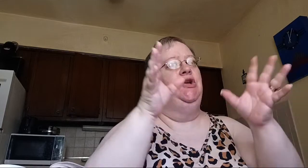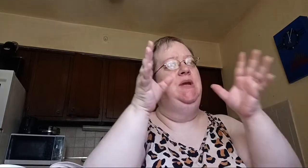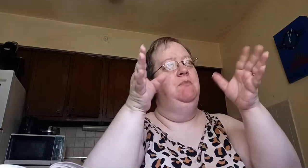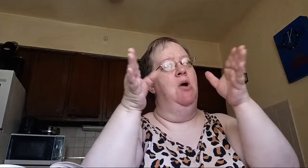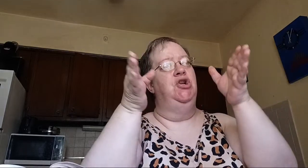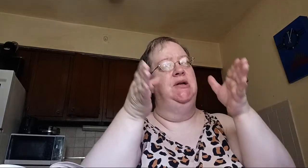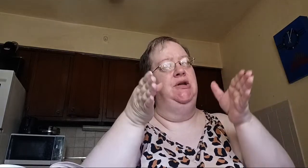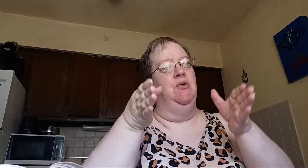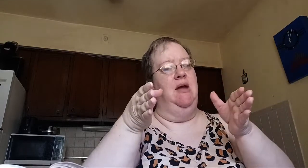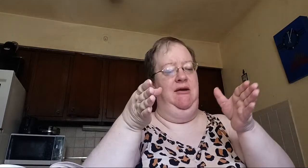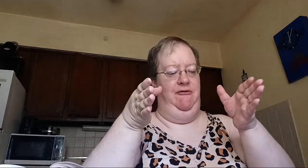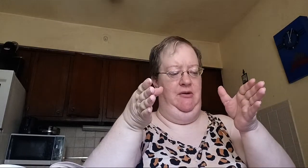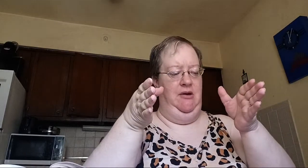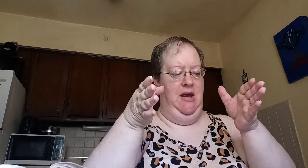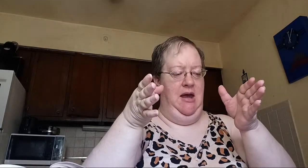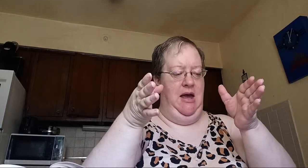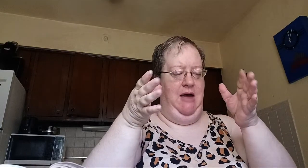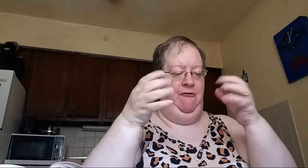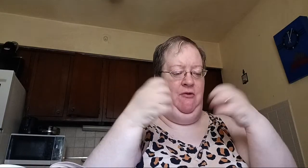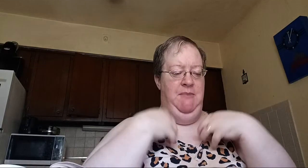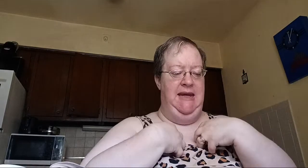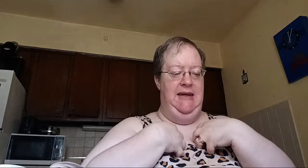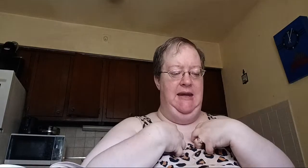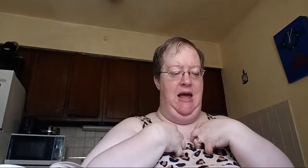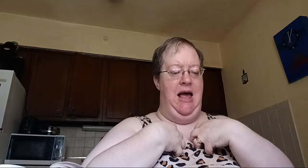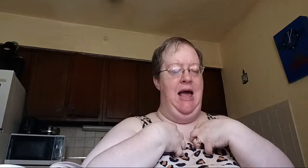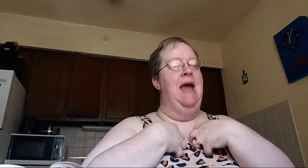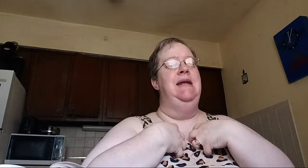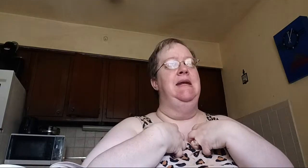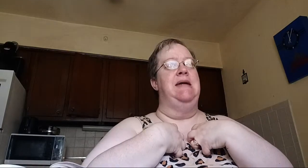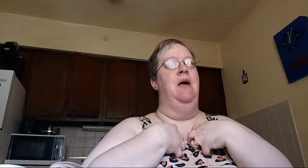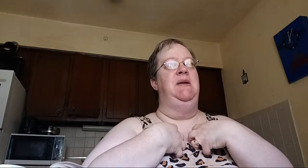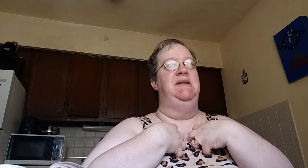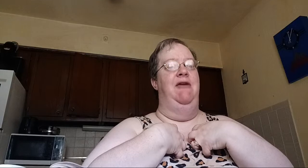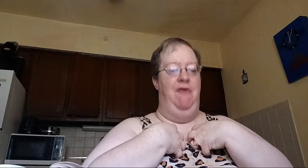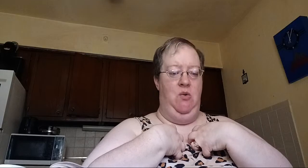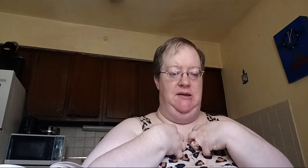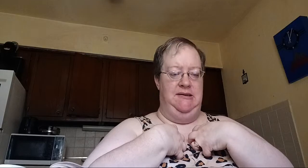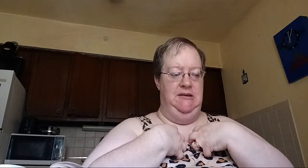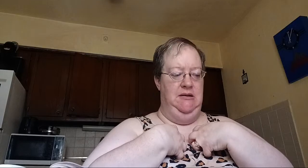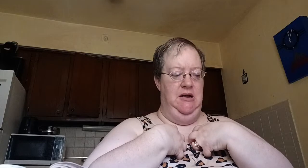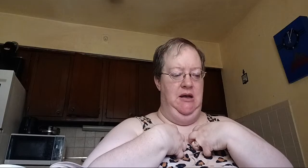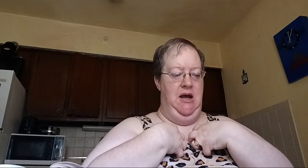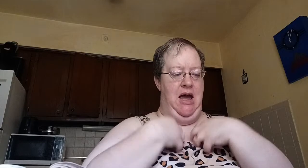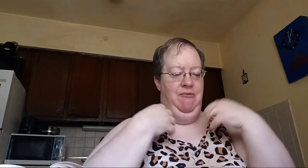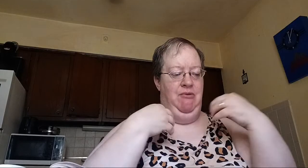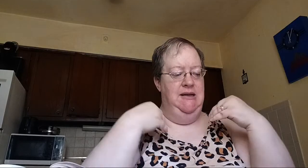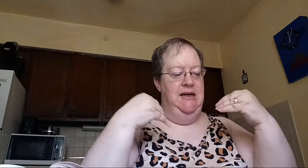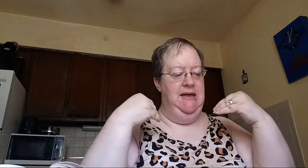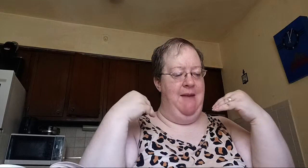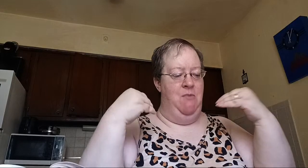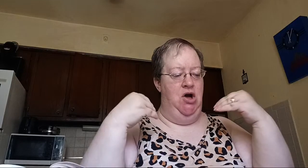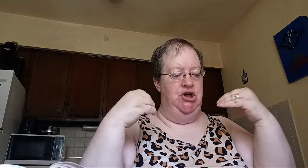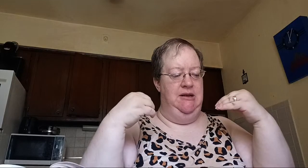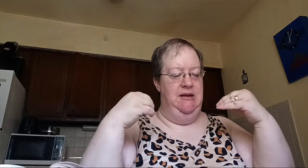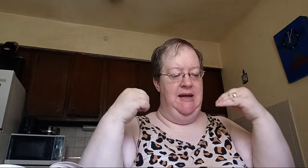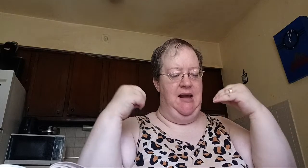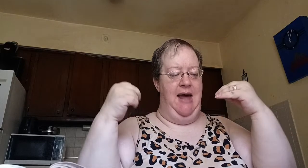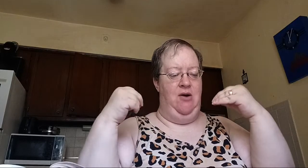need margin in your life? For me, I need it to help me stay focused. I really need that margin that God offers